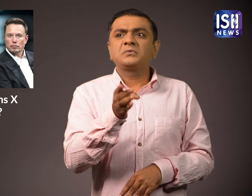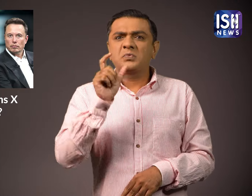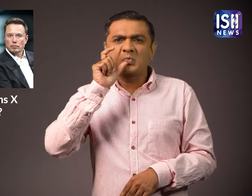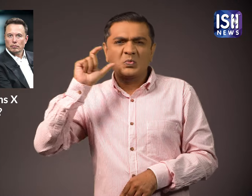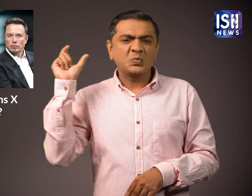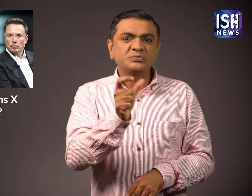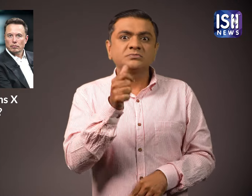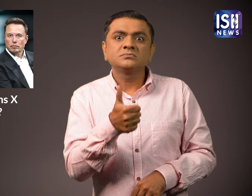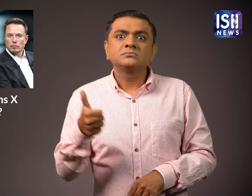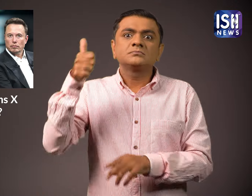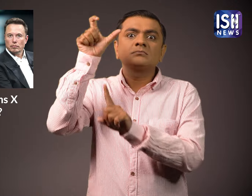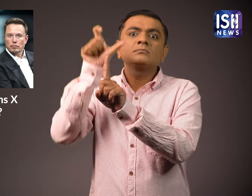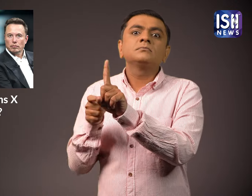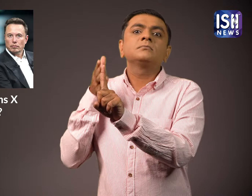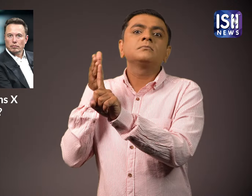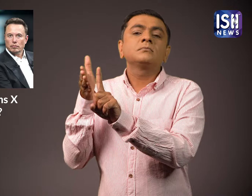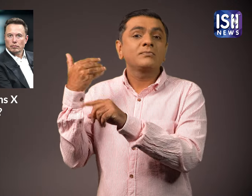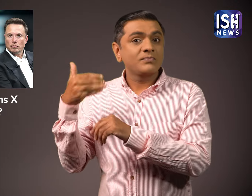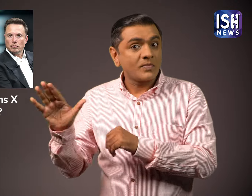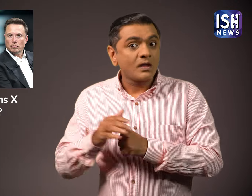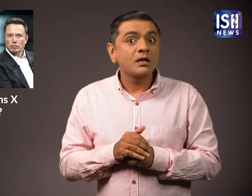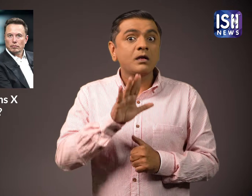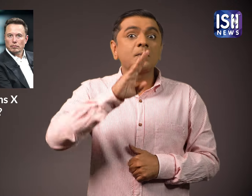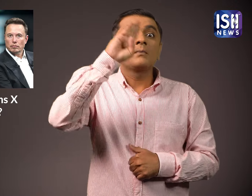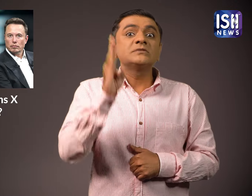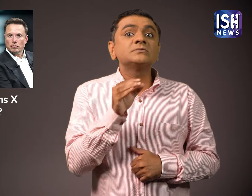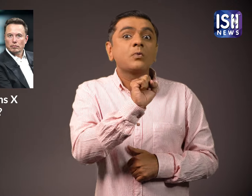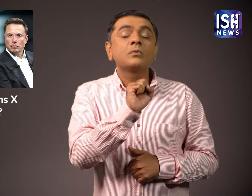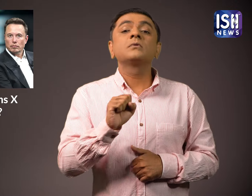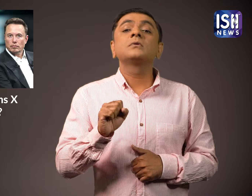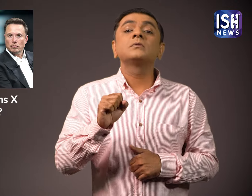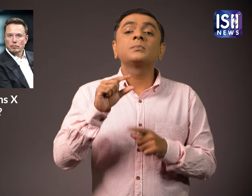This is similar to Kim Jong-un's dictatorship in North Korea.